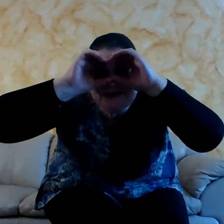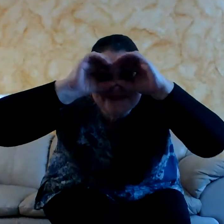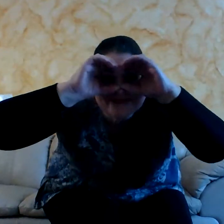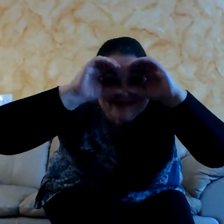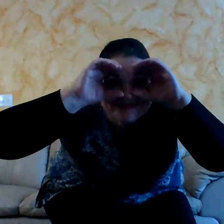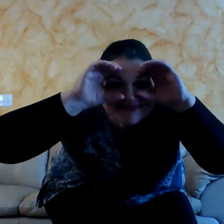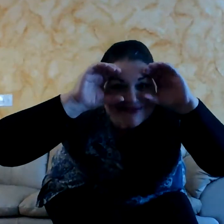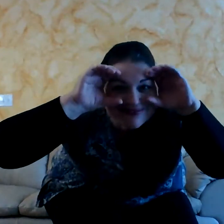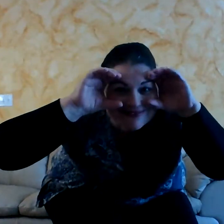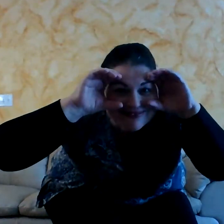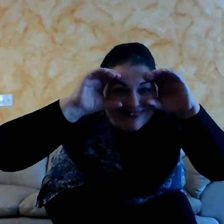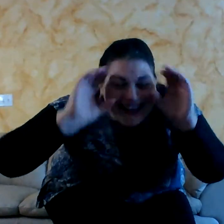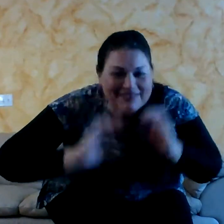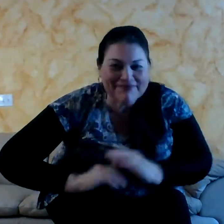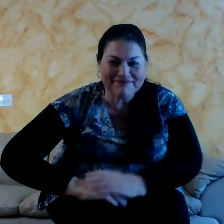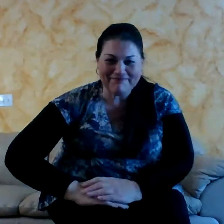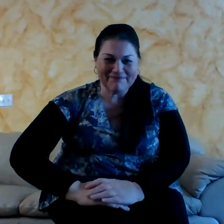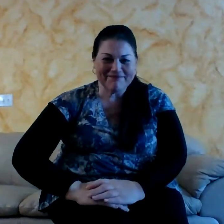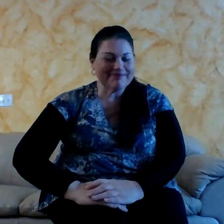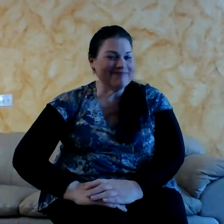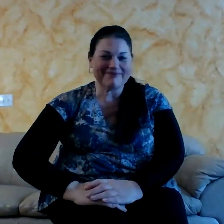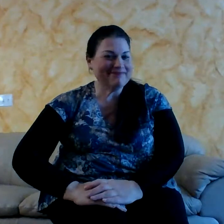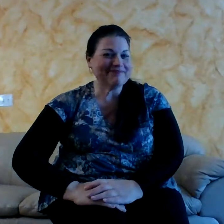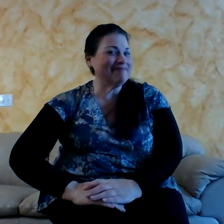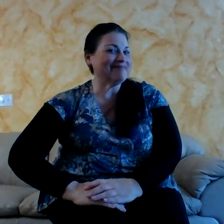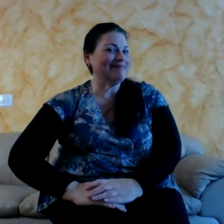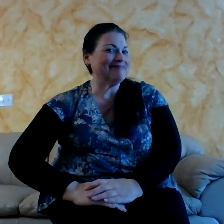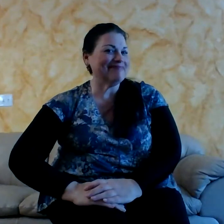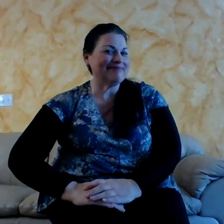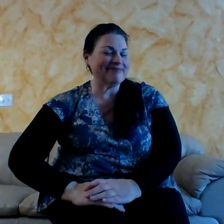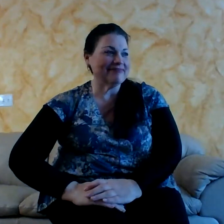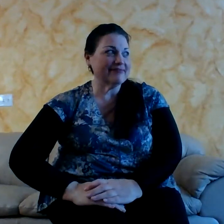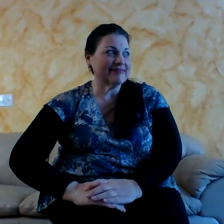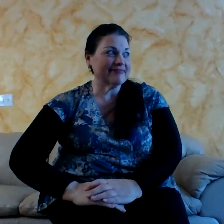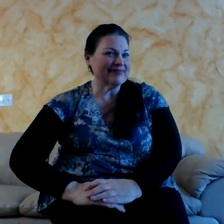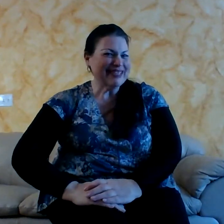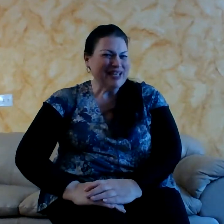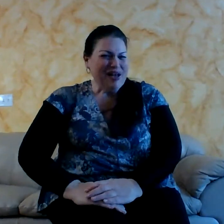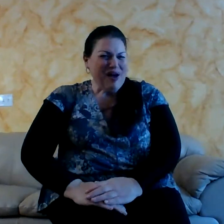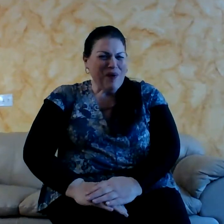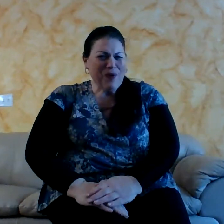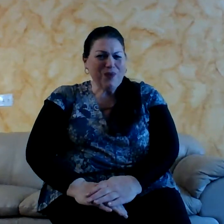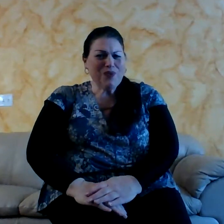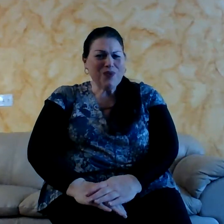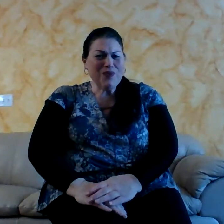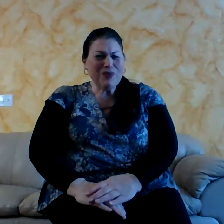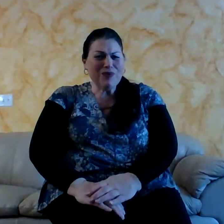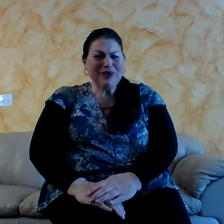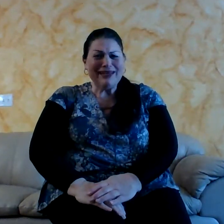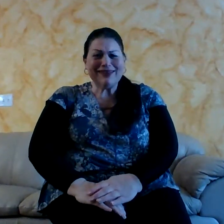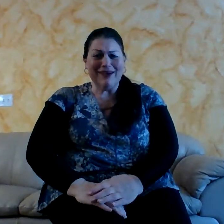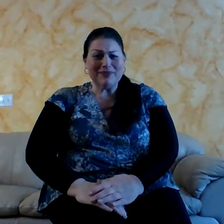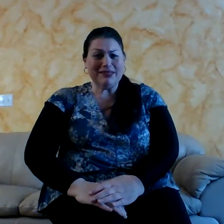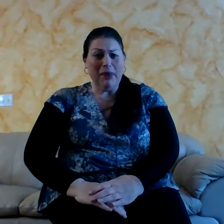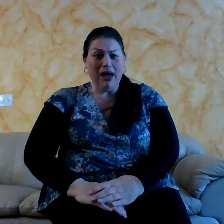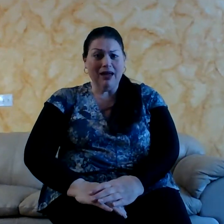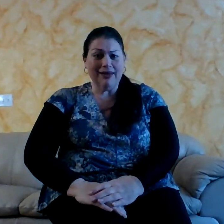I'm not scared. I'm not scared either. Look at all the Here comes the mud.